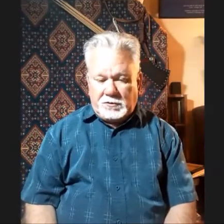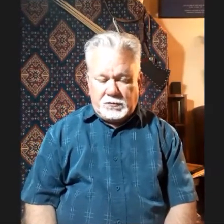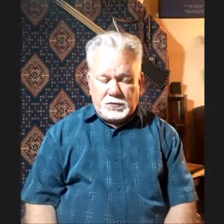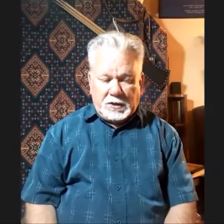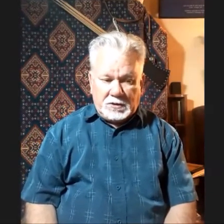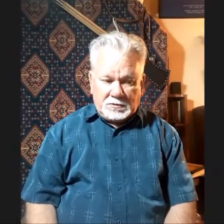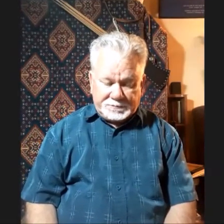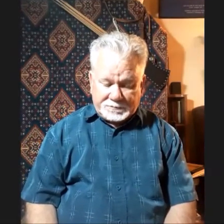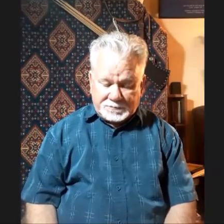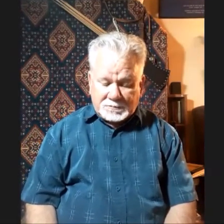as Fu Hao.